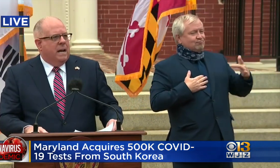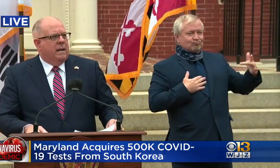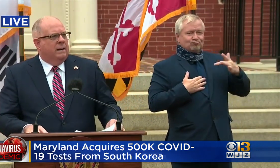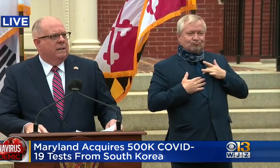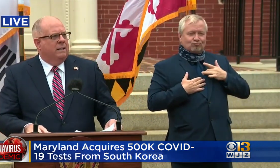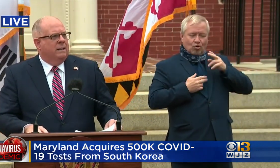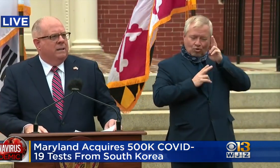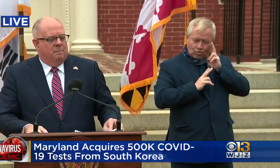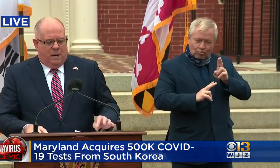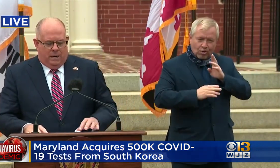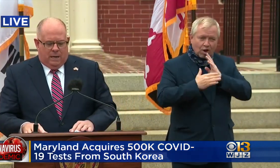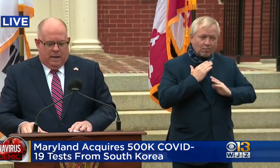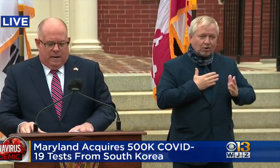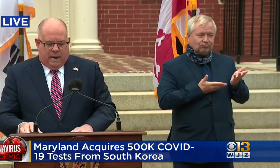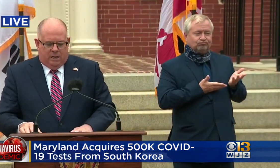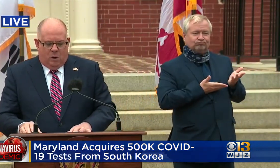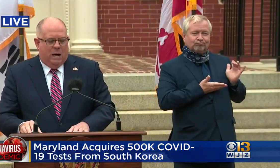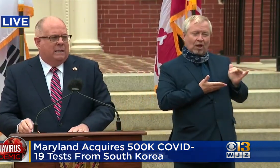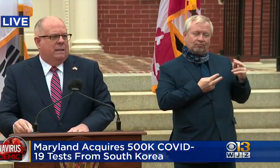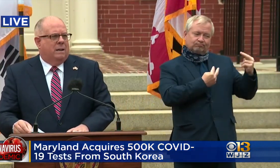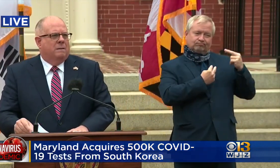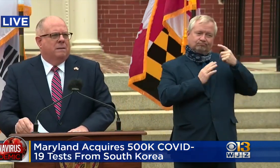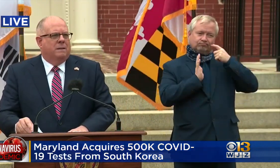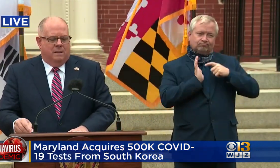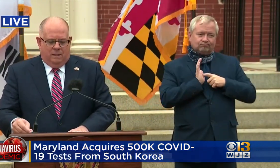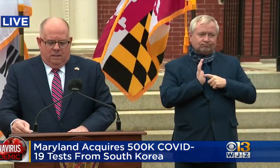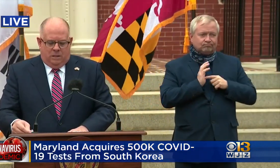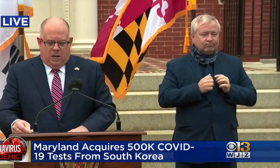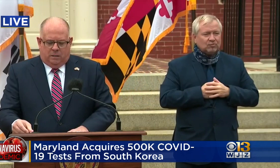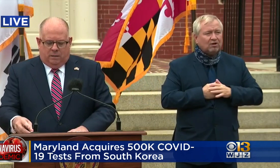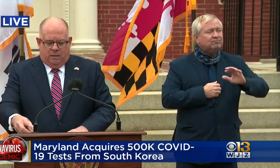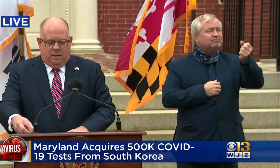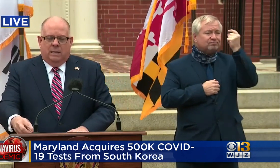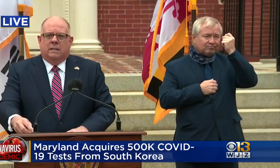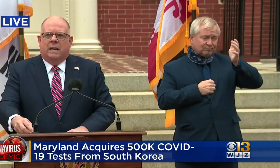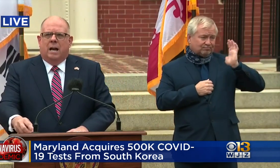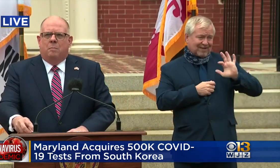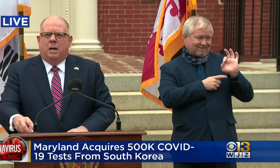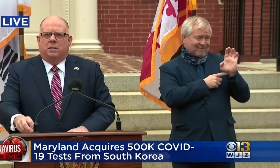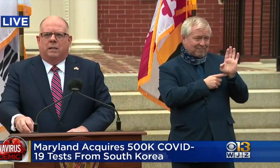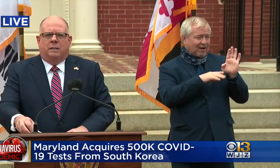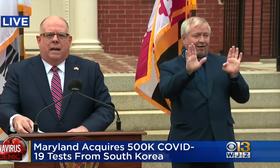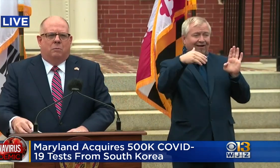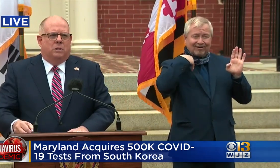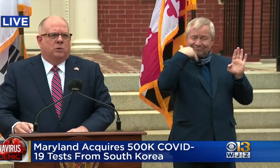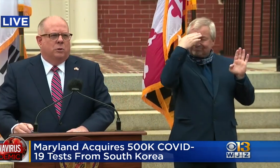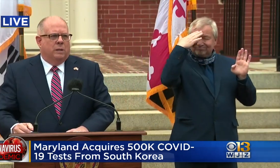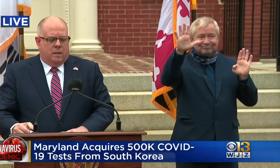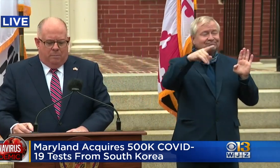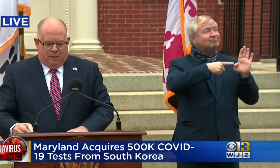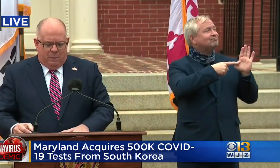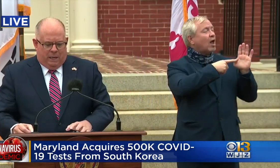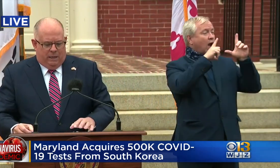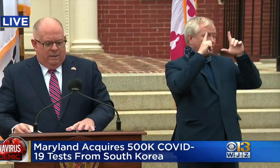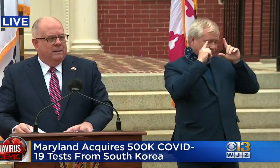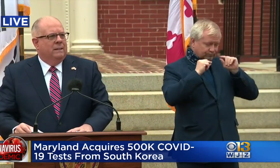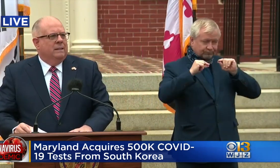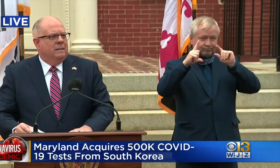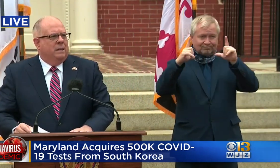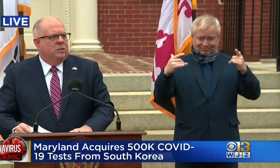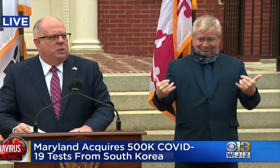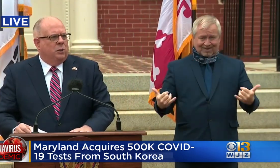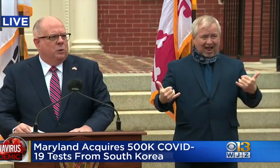that that night, but I had no idea just how much that that would truly come to mean